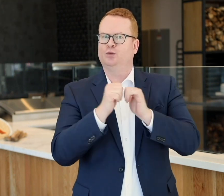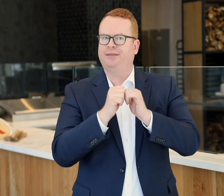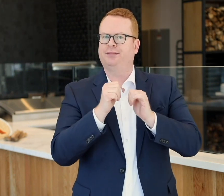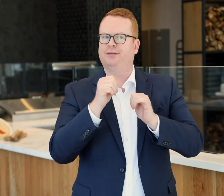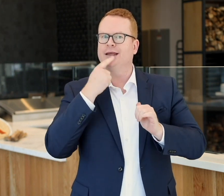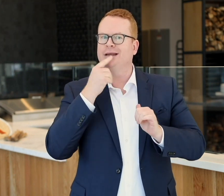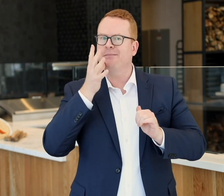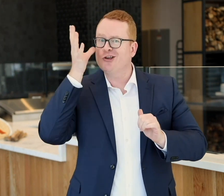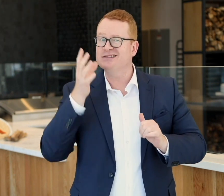hearing parents.